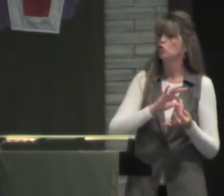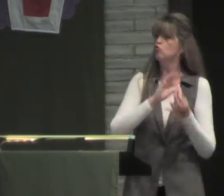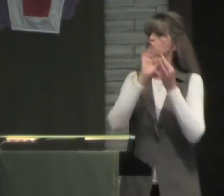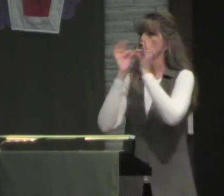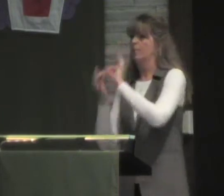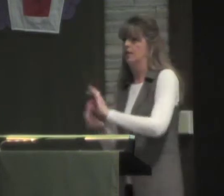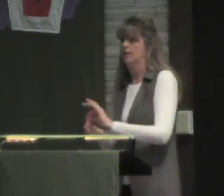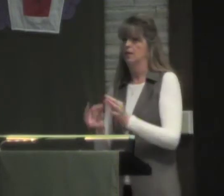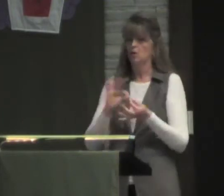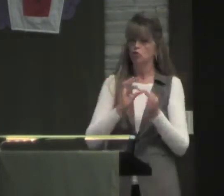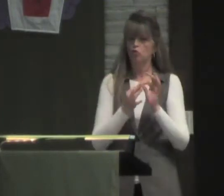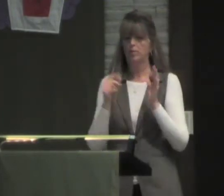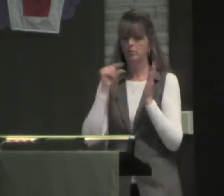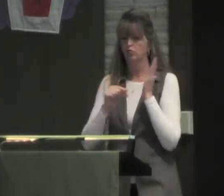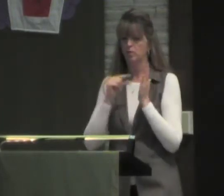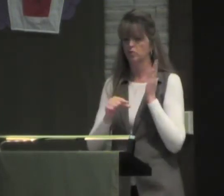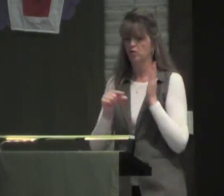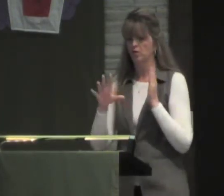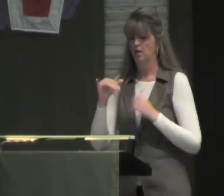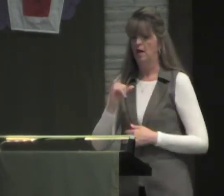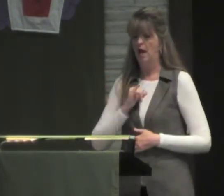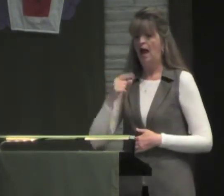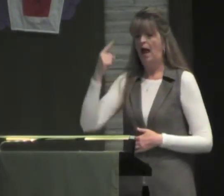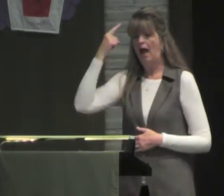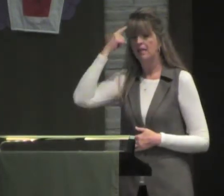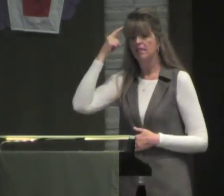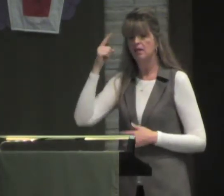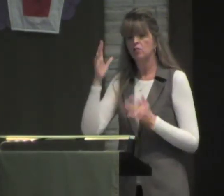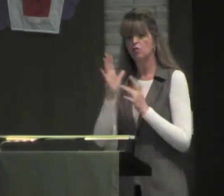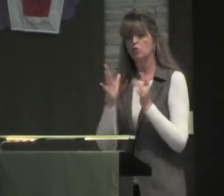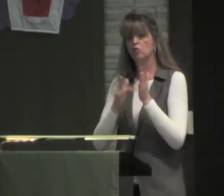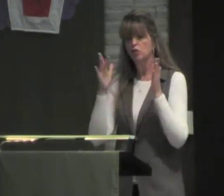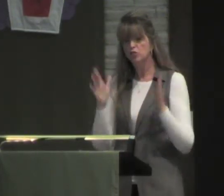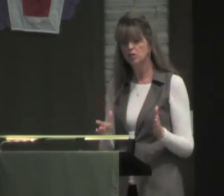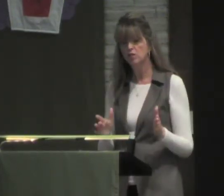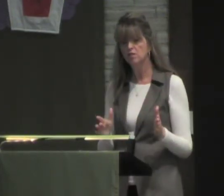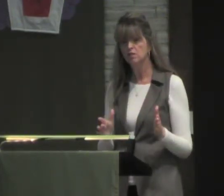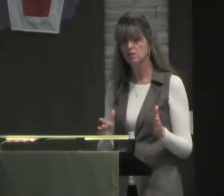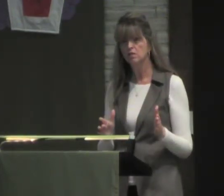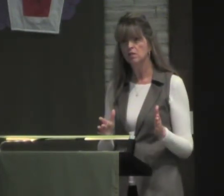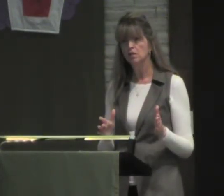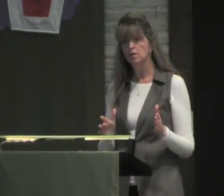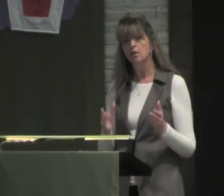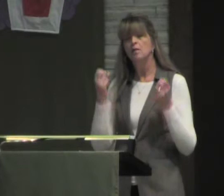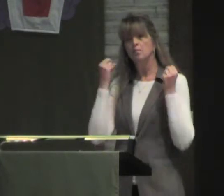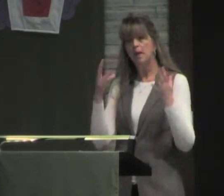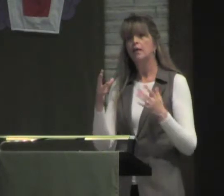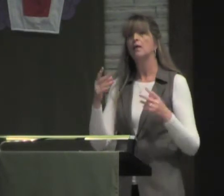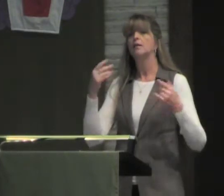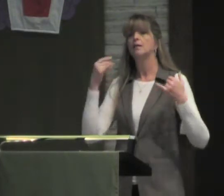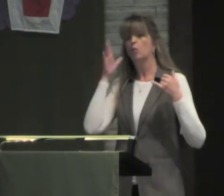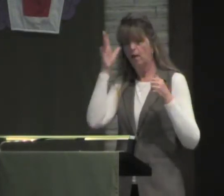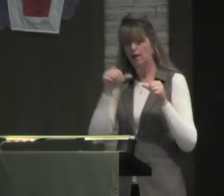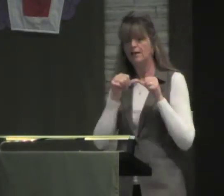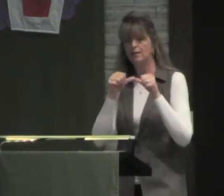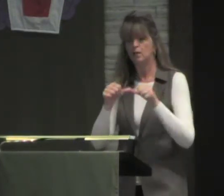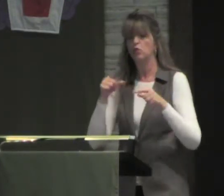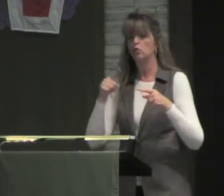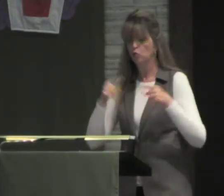is hermeneutics and that's the term for interpreting scripture. I think that as